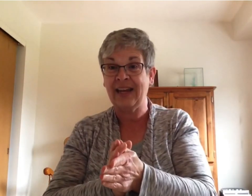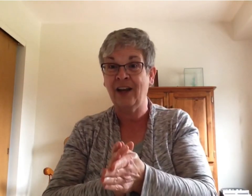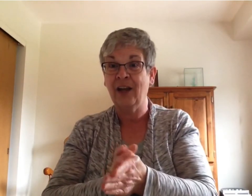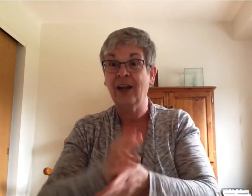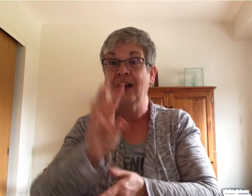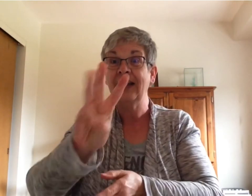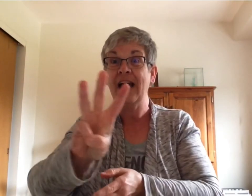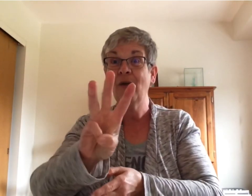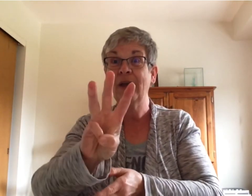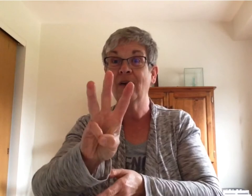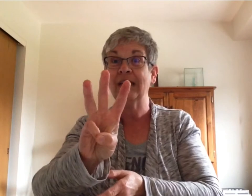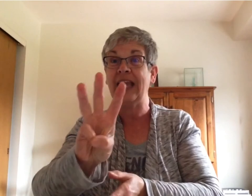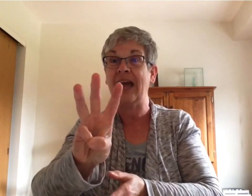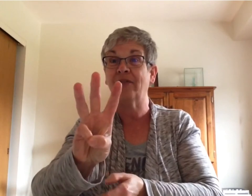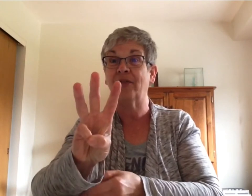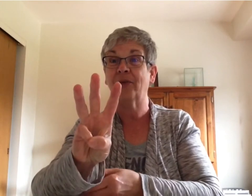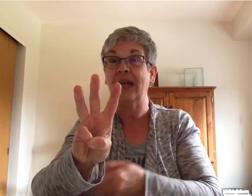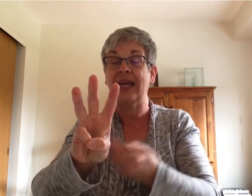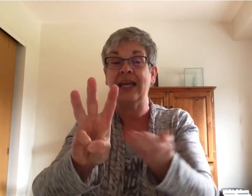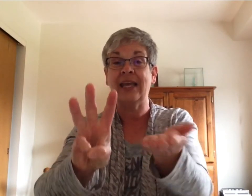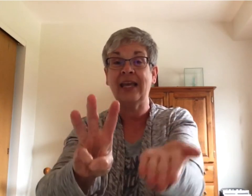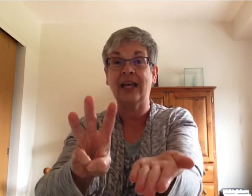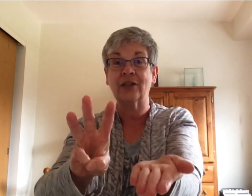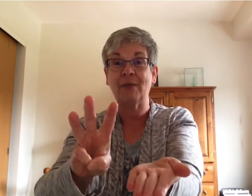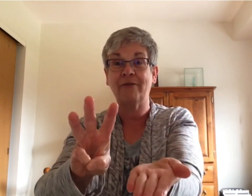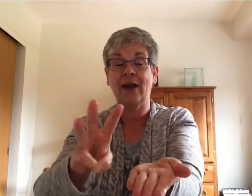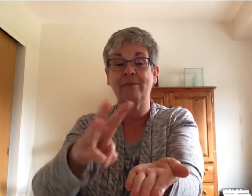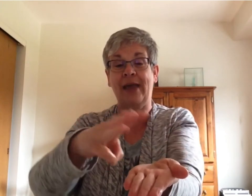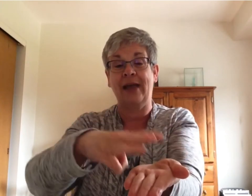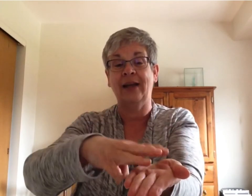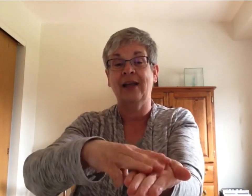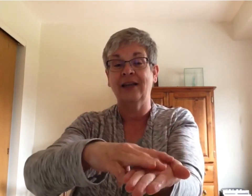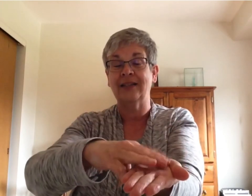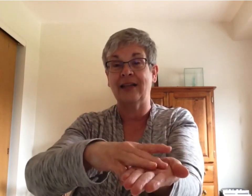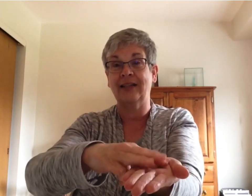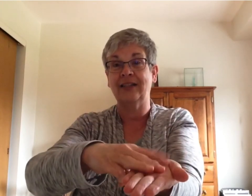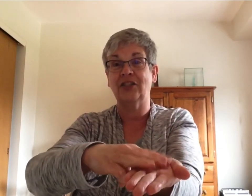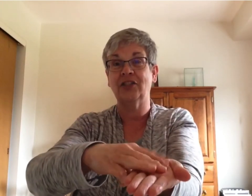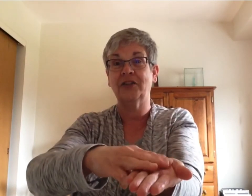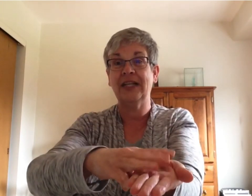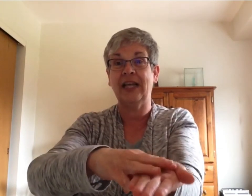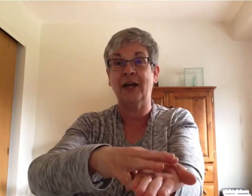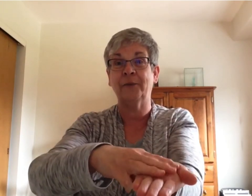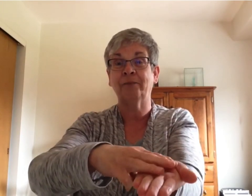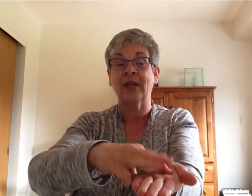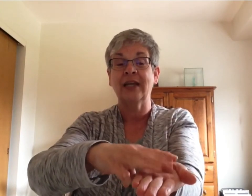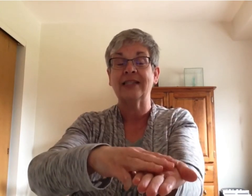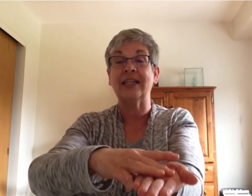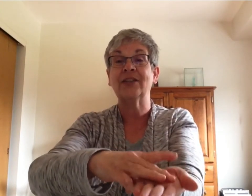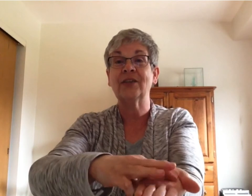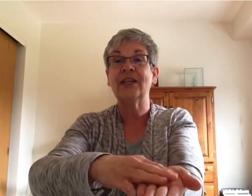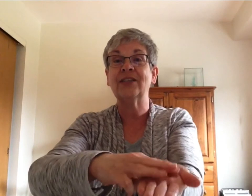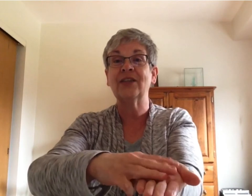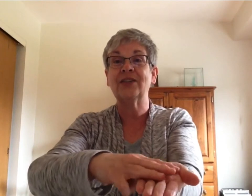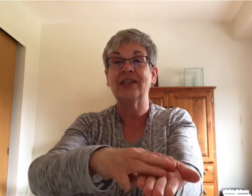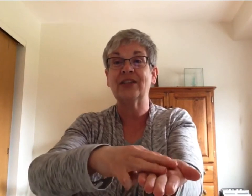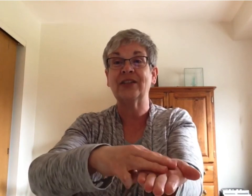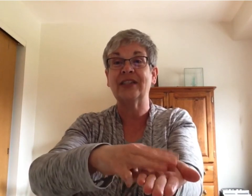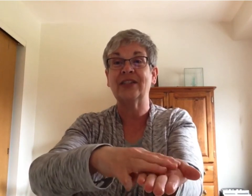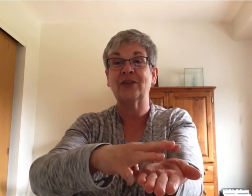Now we only have three. Here's my fry pan. Sausages are in there. Sizzle, sizzle, sizzle, sizzle.